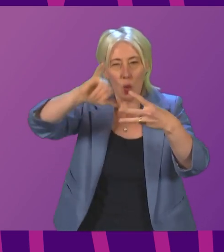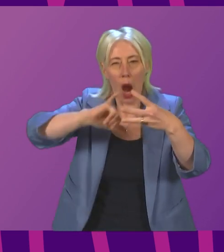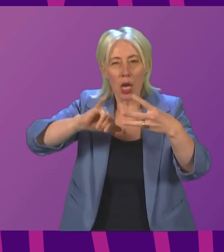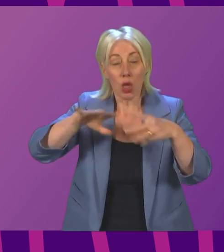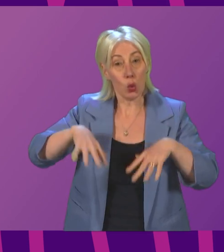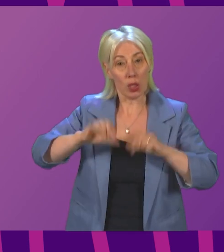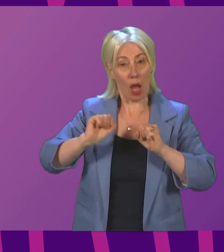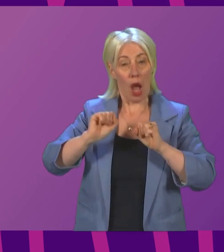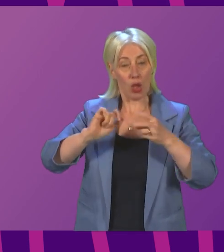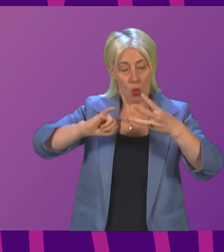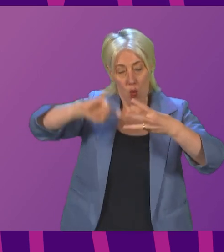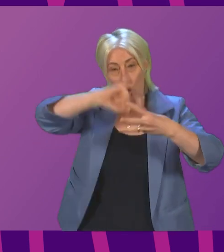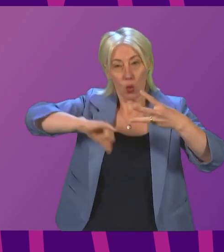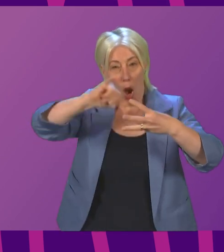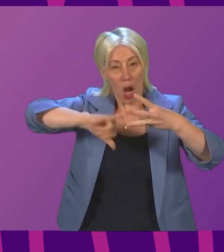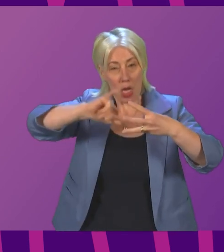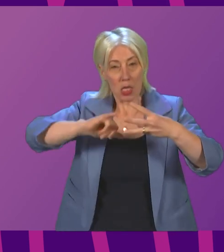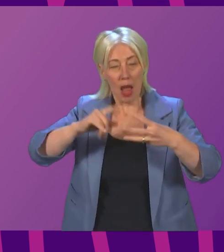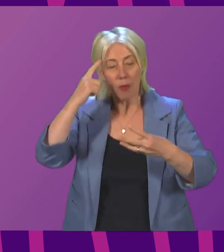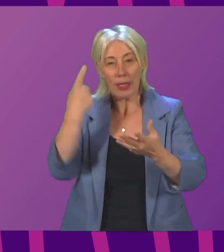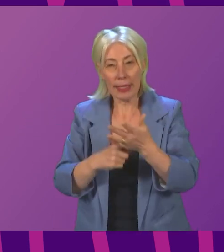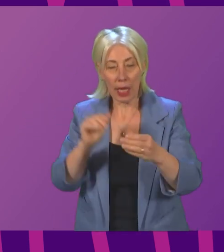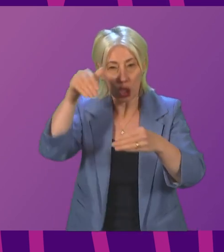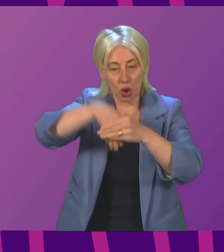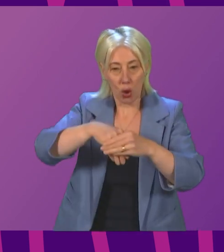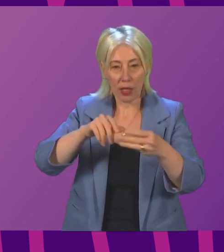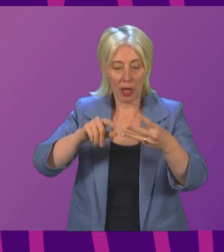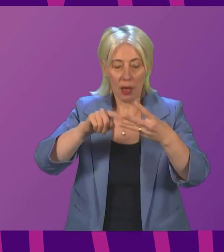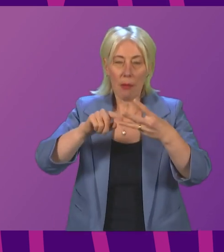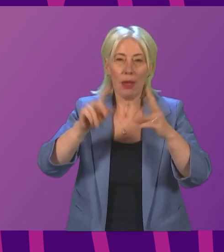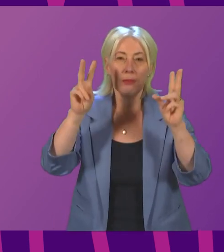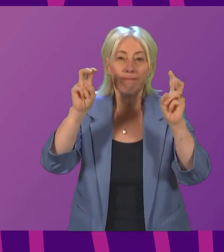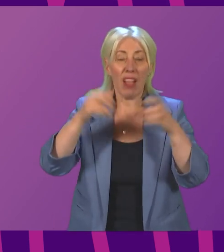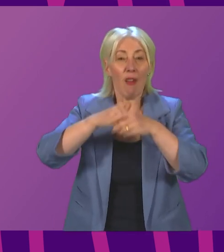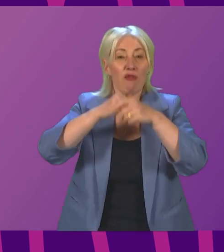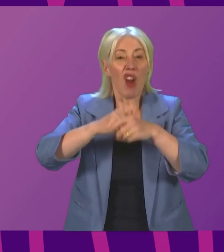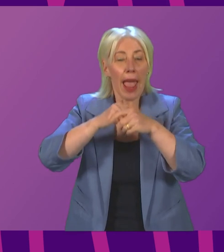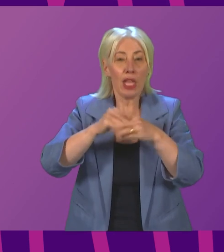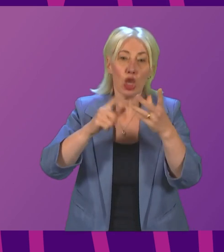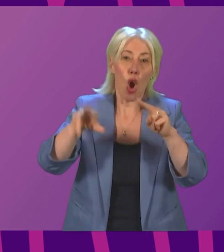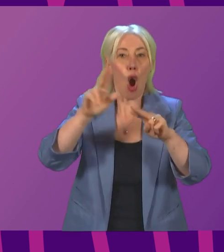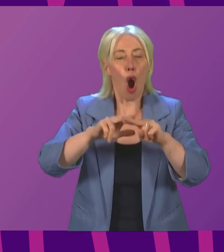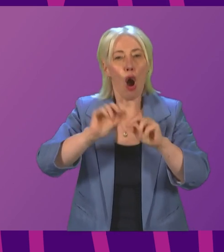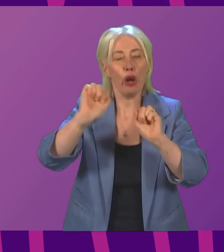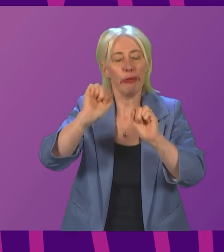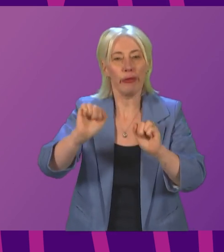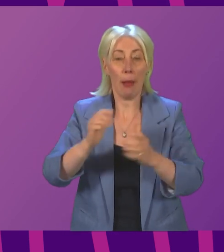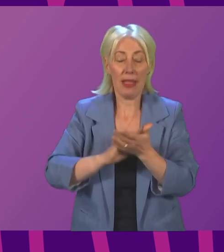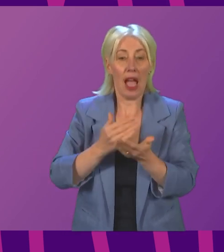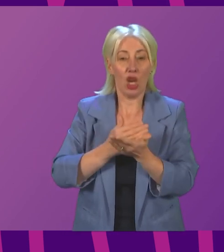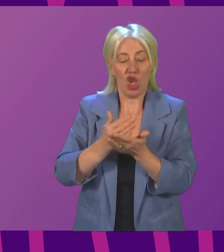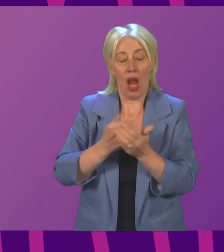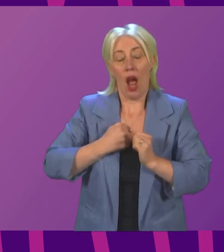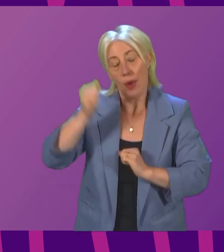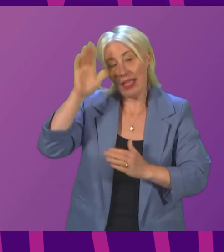stages would be most likely if we do decide to join it's likely initially to be as a friend of which would allow us to share our experience